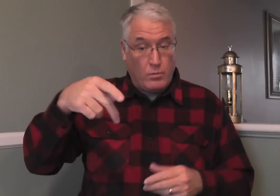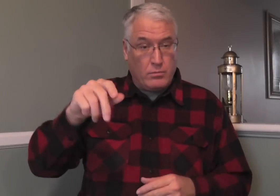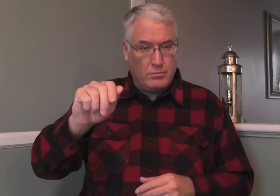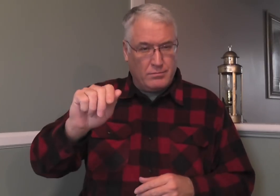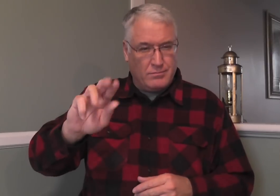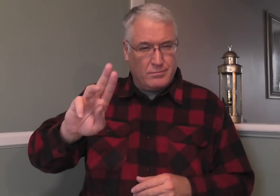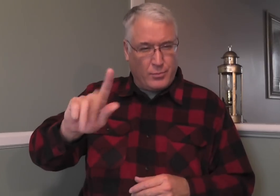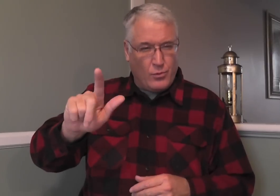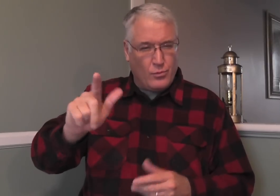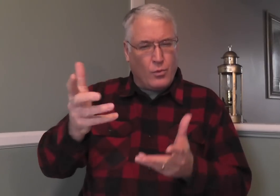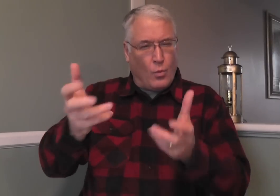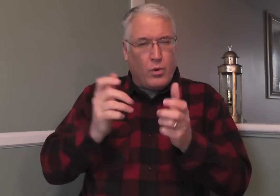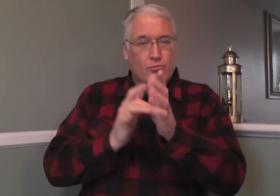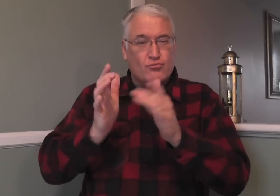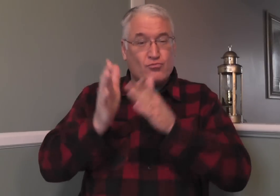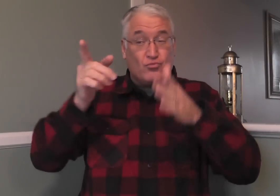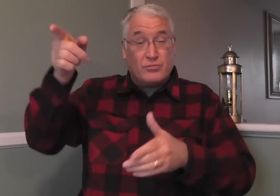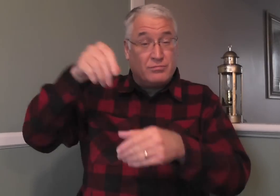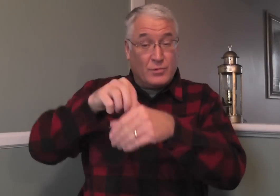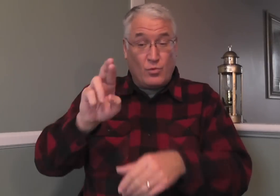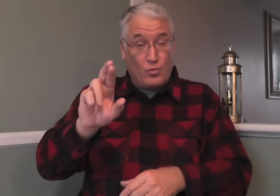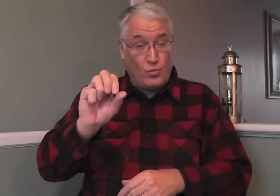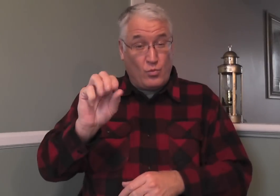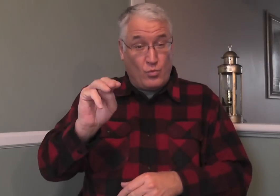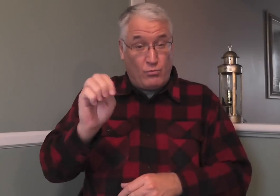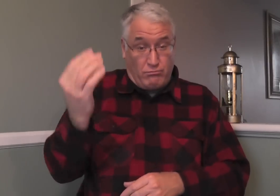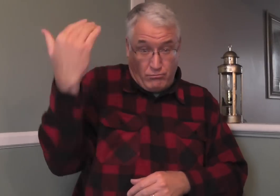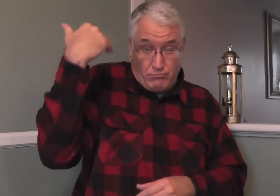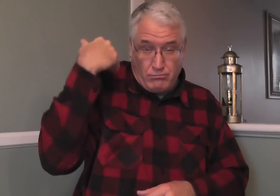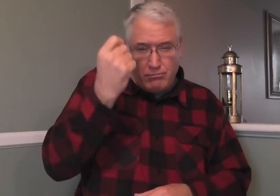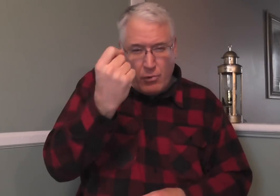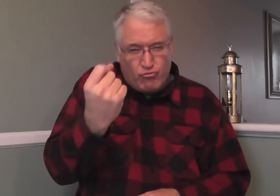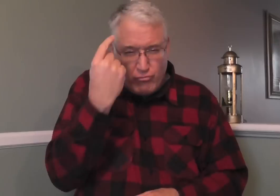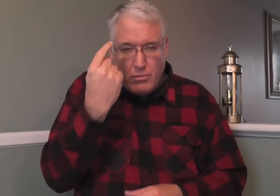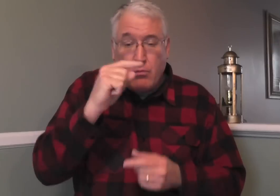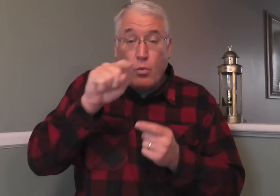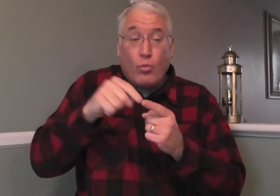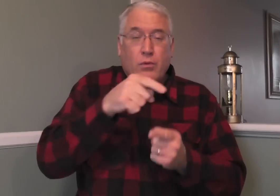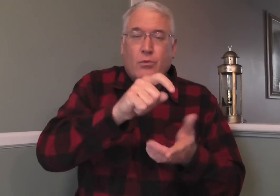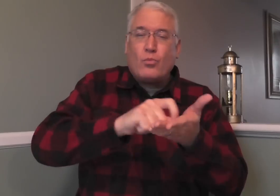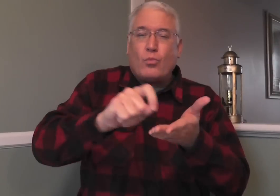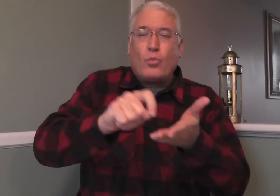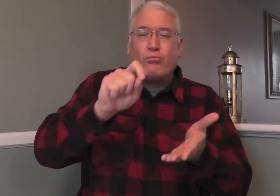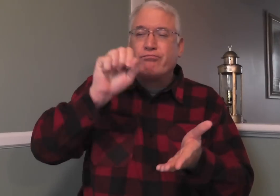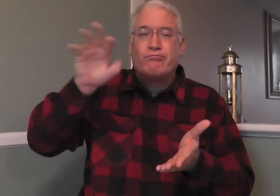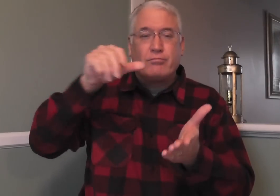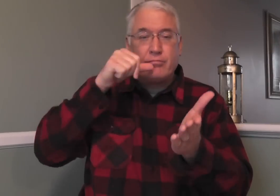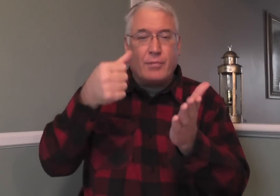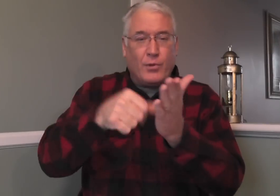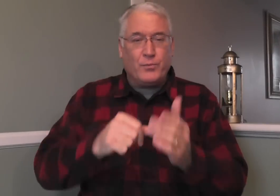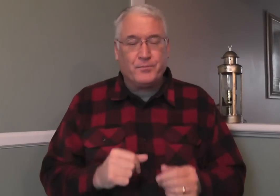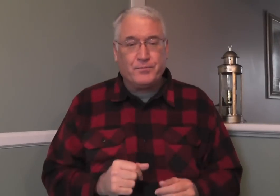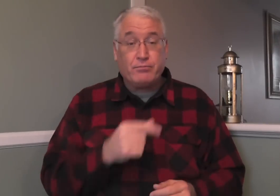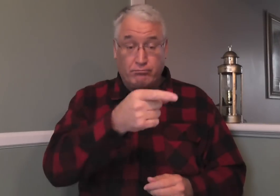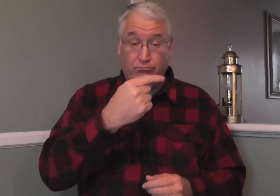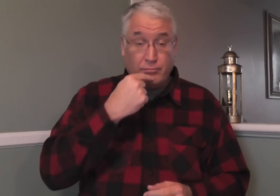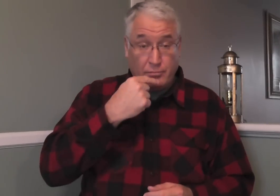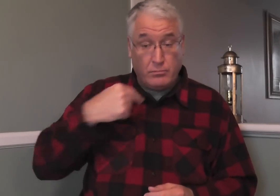That is what Paul wanted the Christians at Rome of long ago to understand. He wanted them to